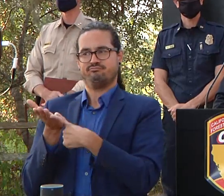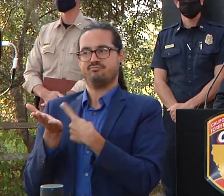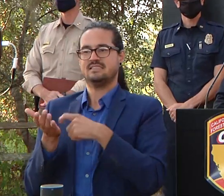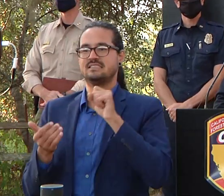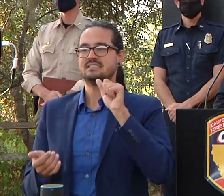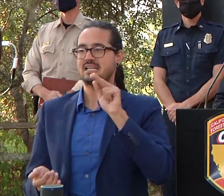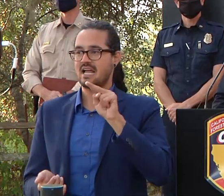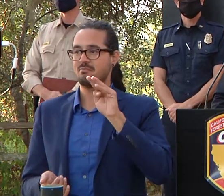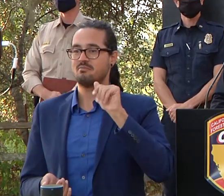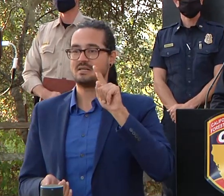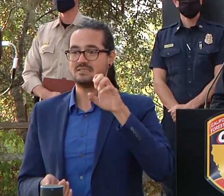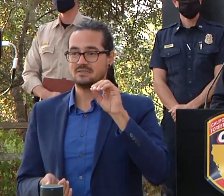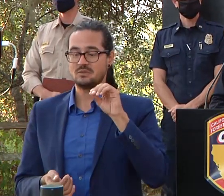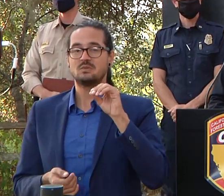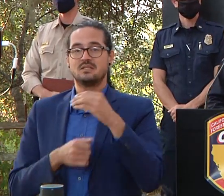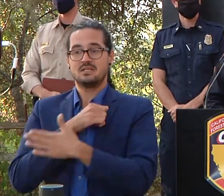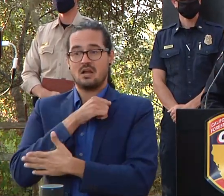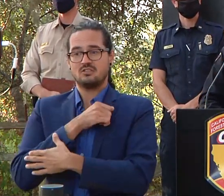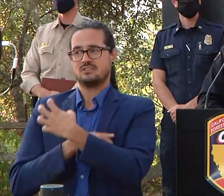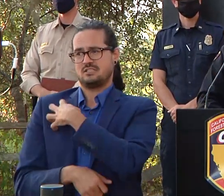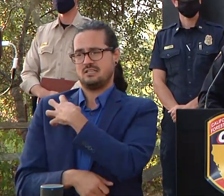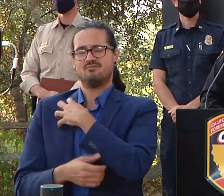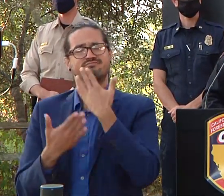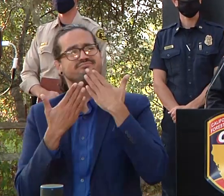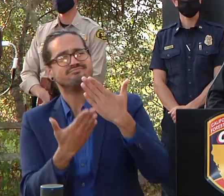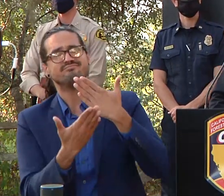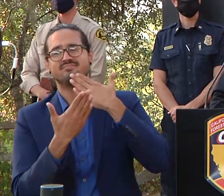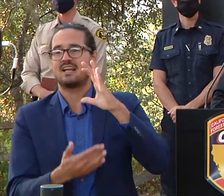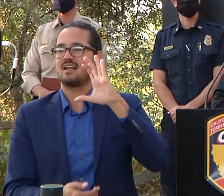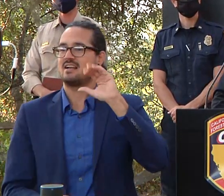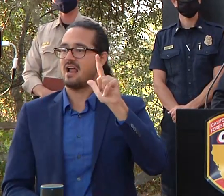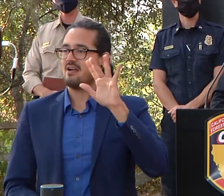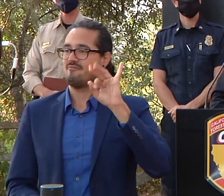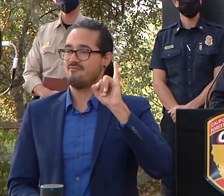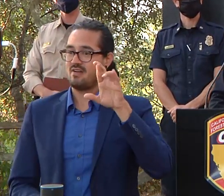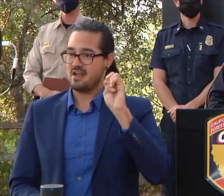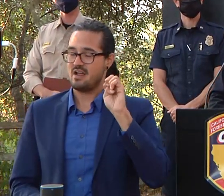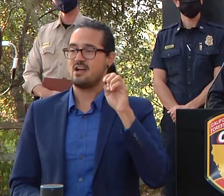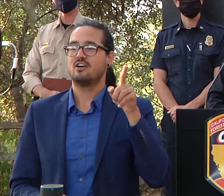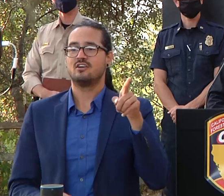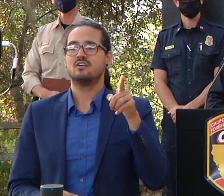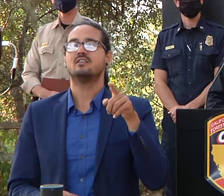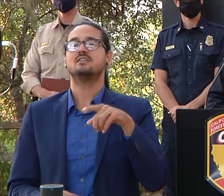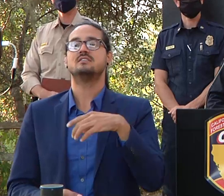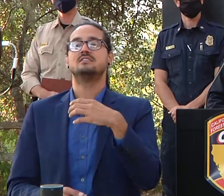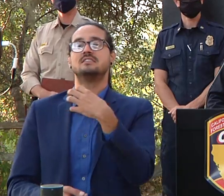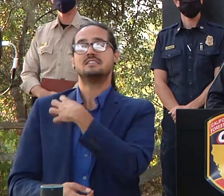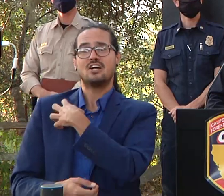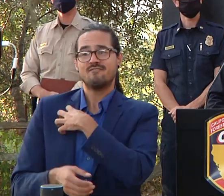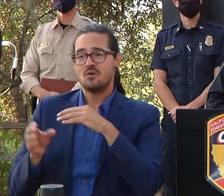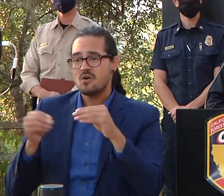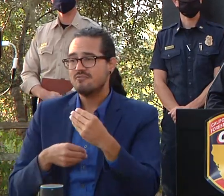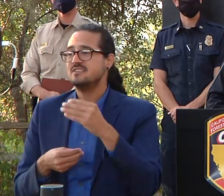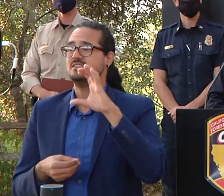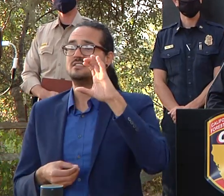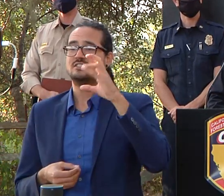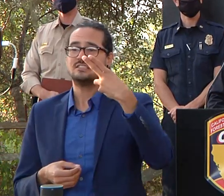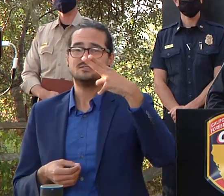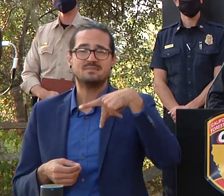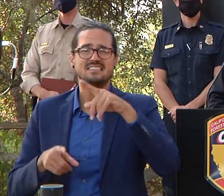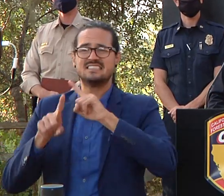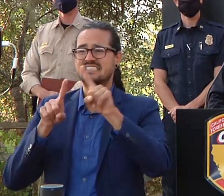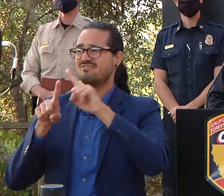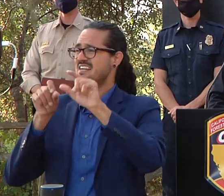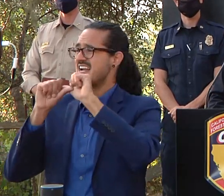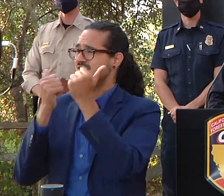santa cruz county sheriff's office the california highway patrol and all the law enforcement agencies and everyone assisting with the fire